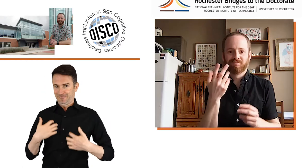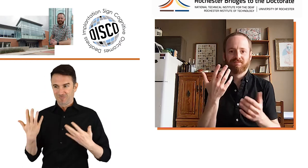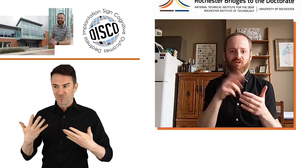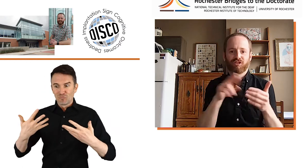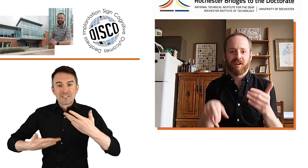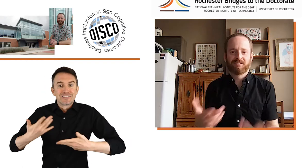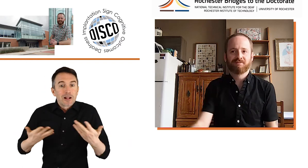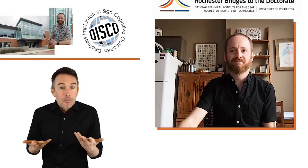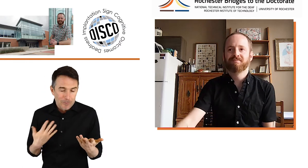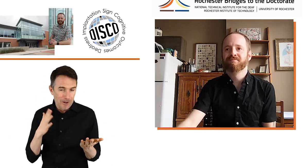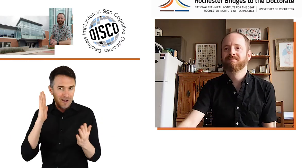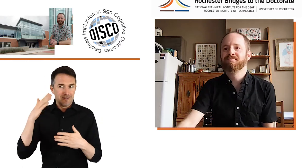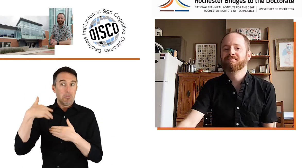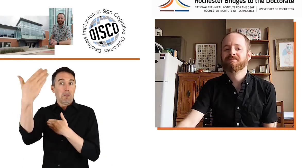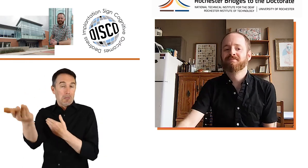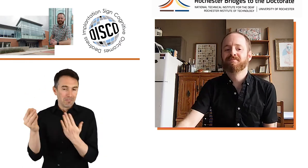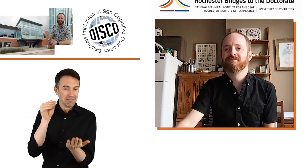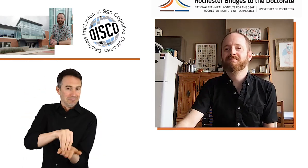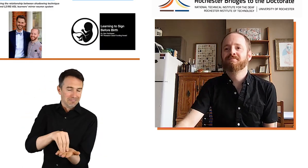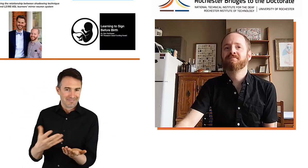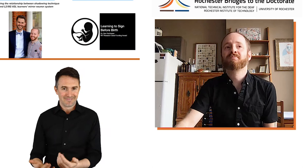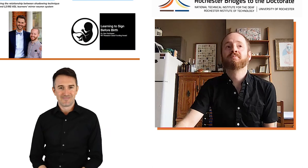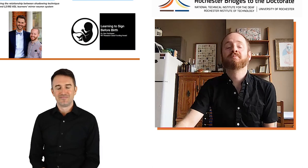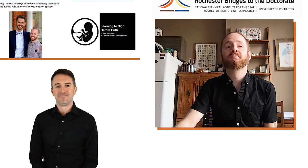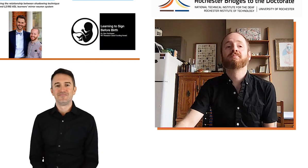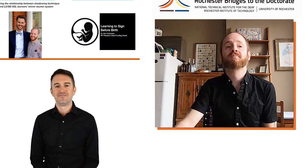progress that we've made so far, and we're excited to see the results of our studies.